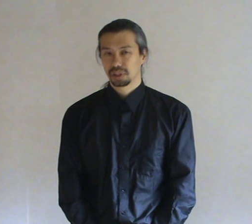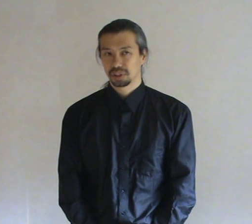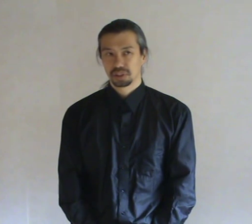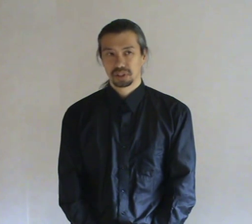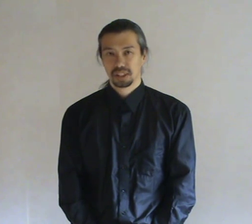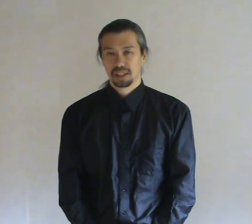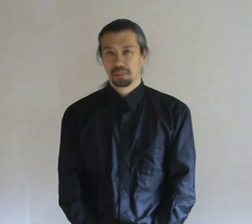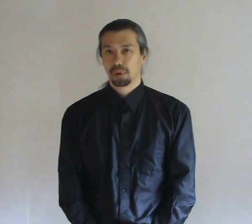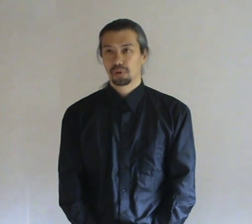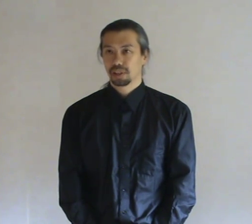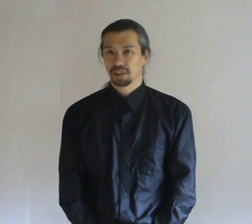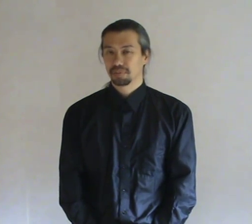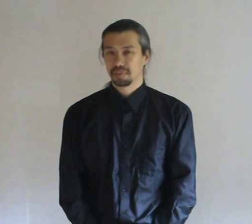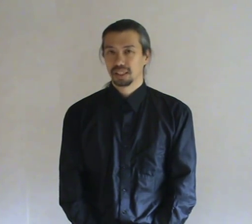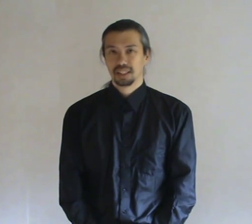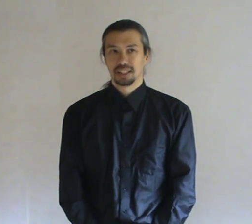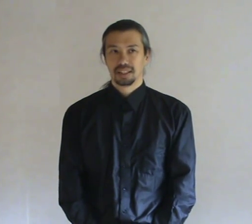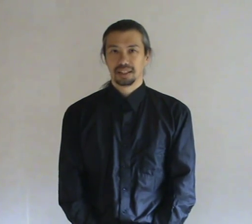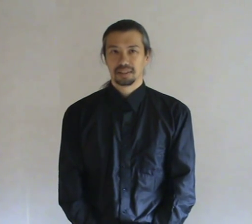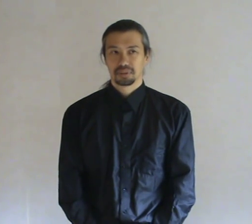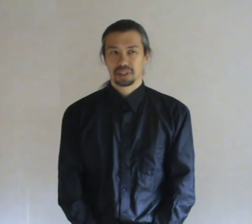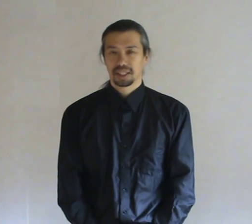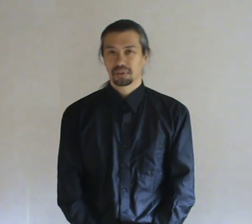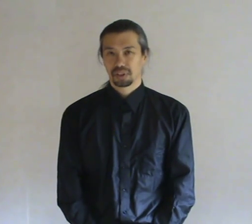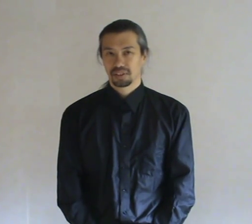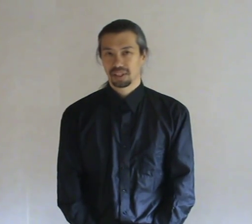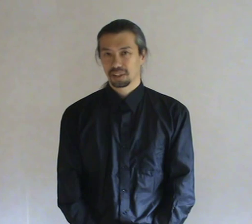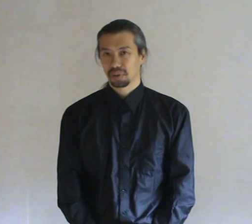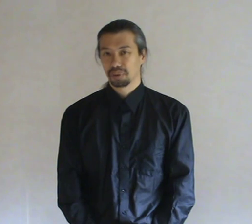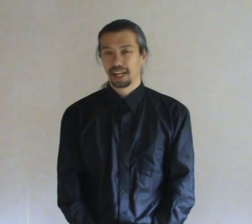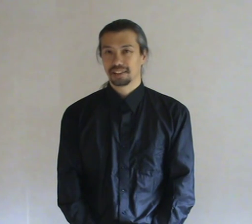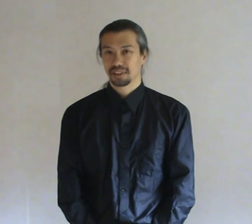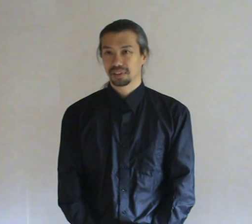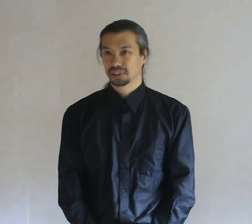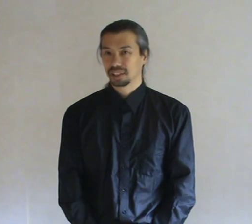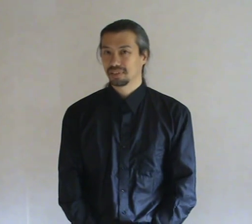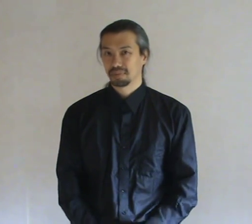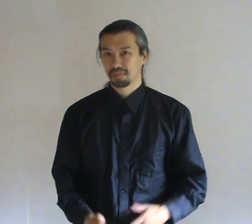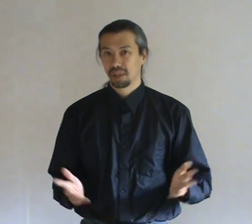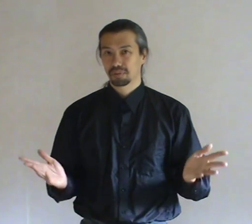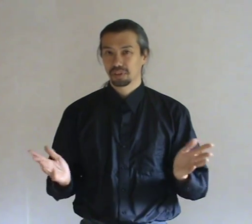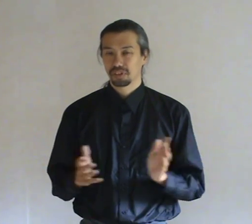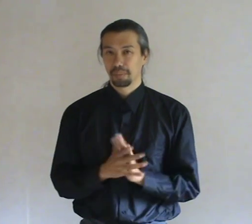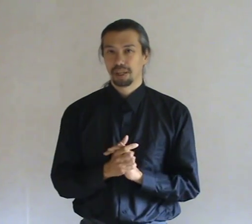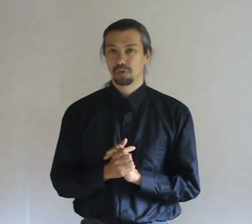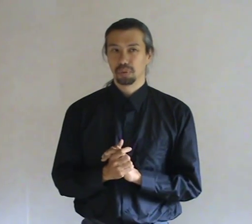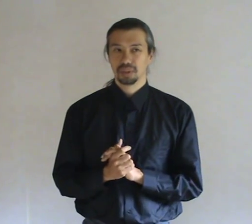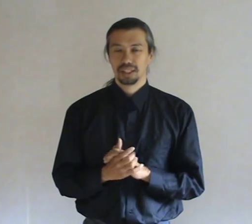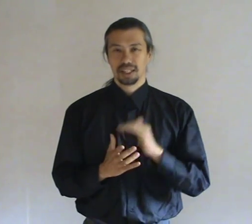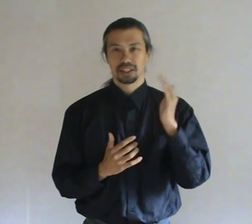is bothering them. You can count on it that there will be eight others. Like for instance their bedroom. And they